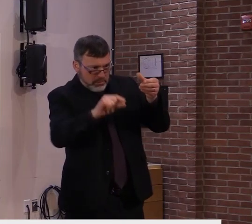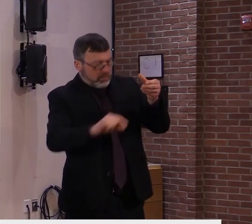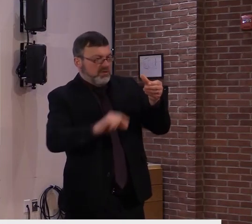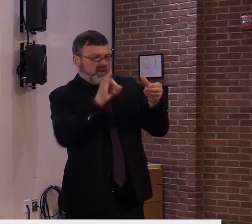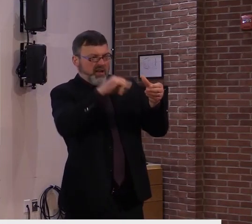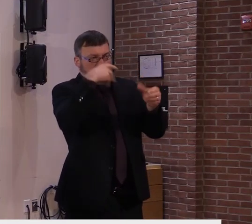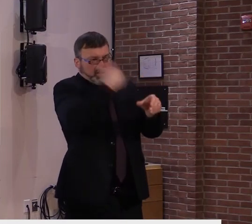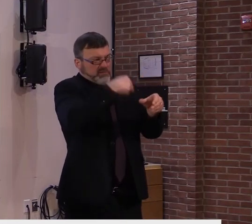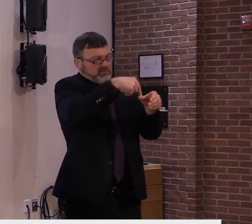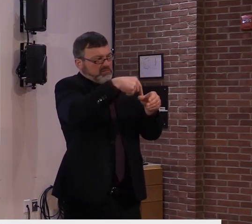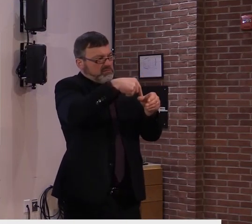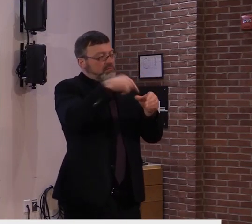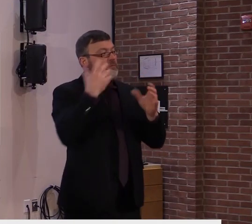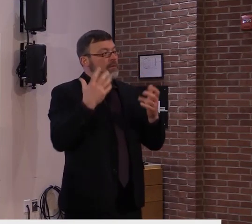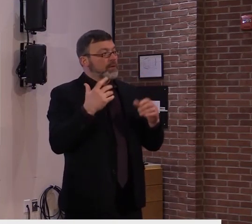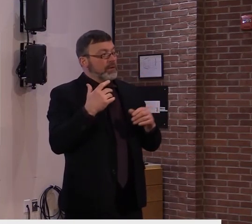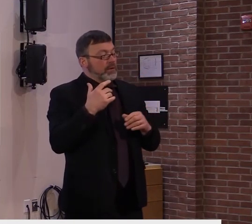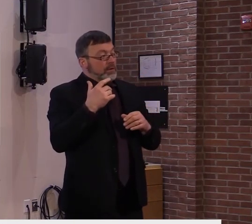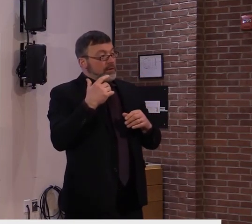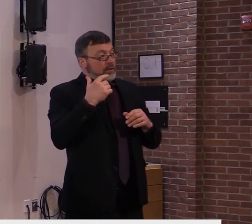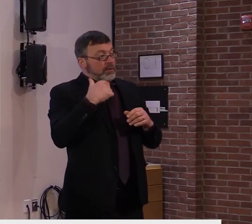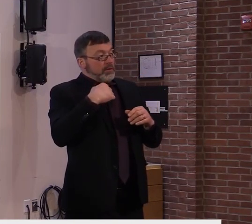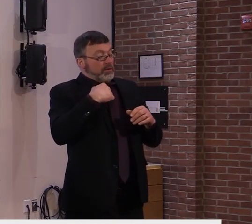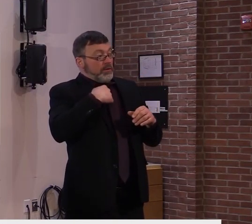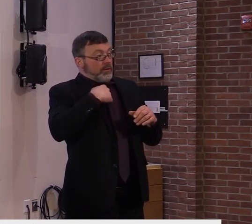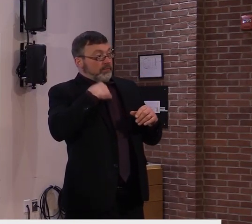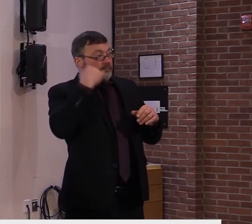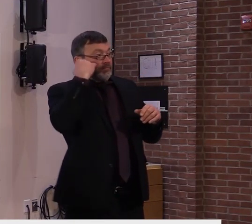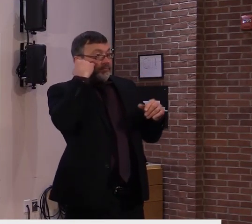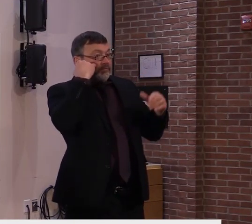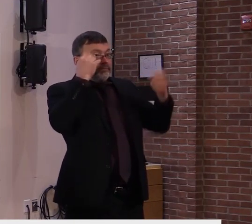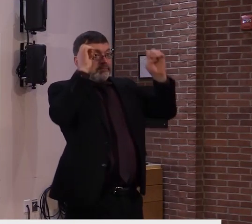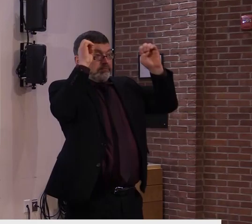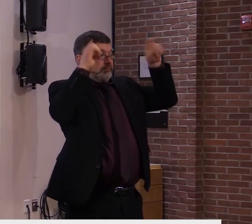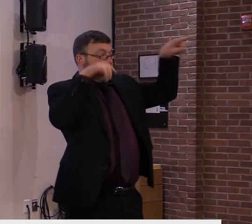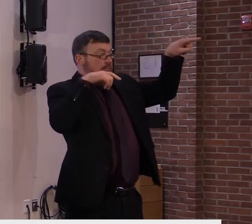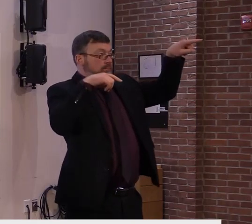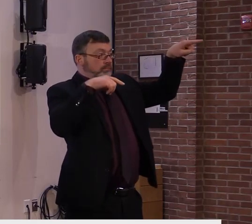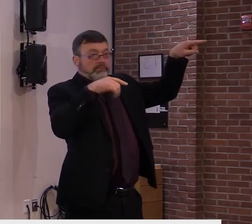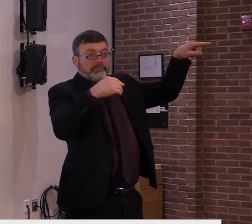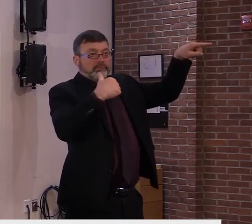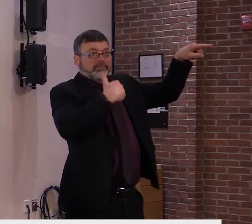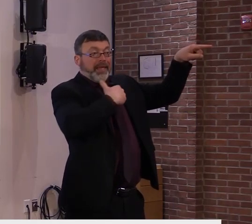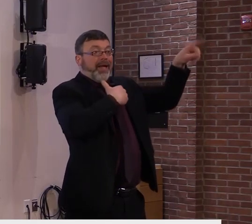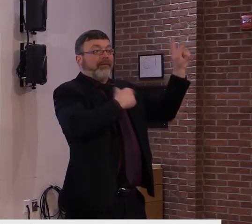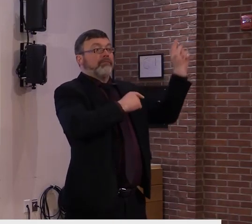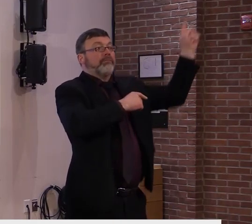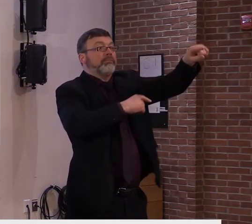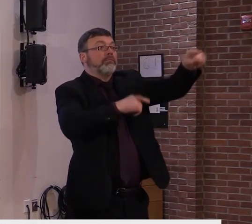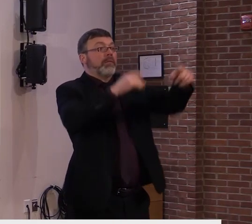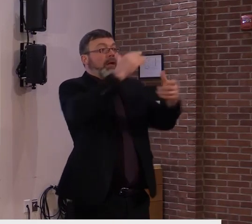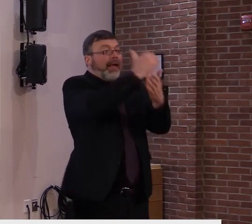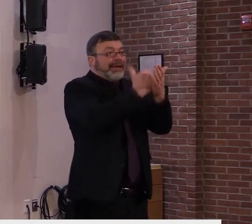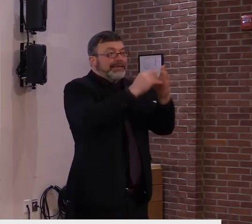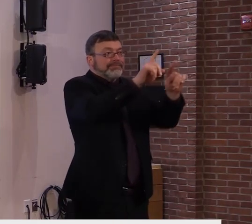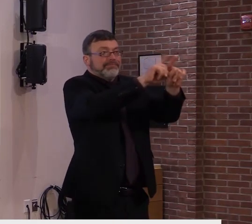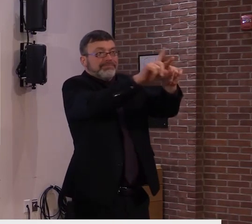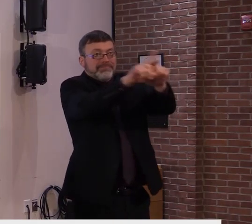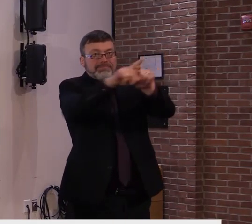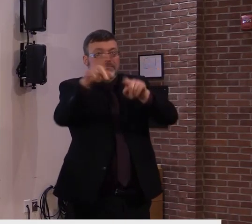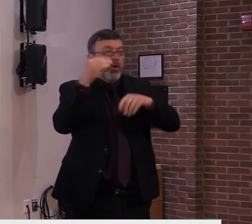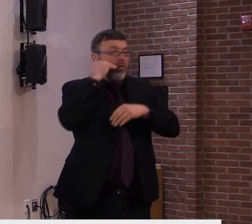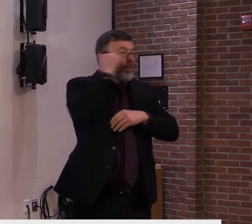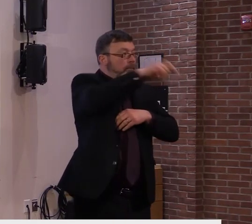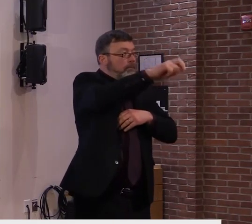that it has available and if we can move up a scheduled visit on a homebound